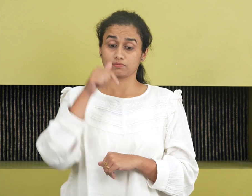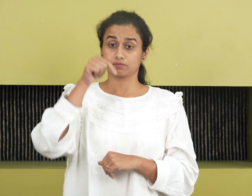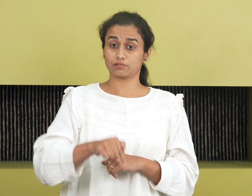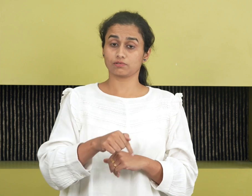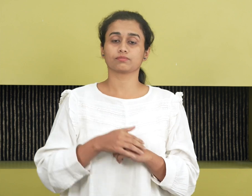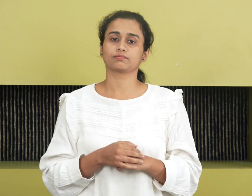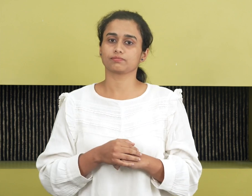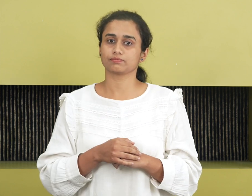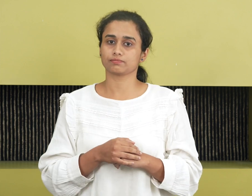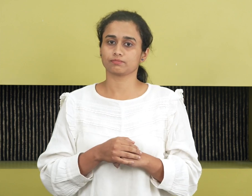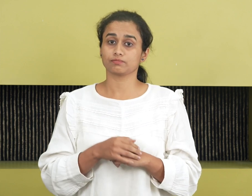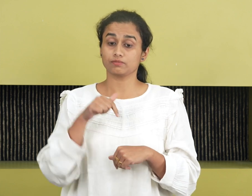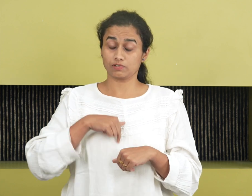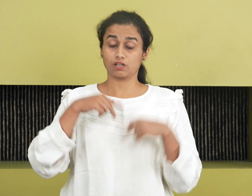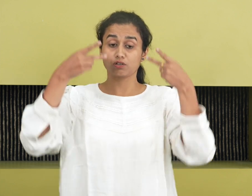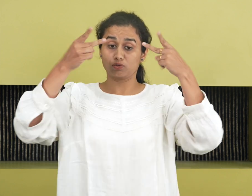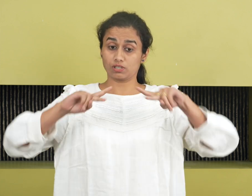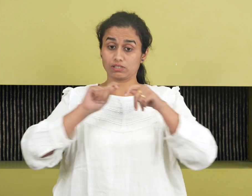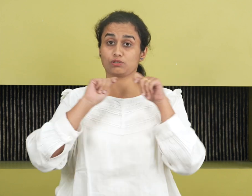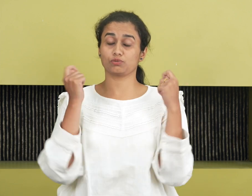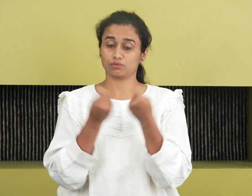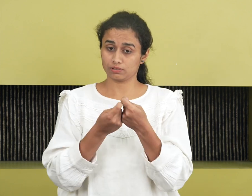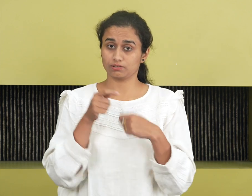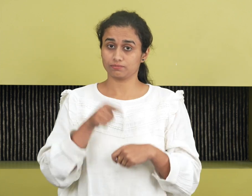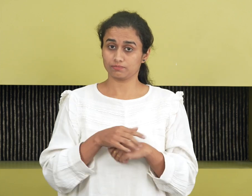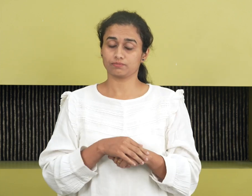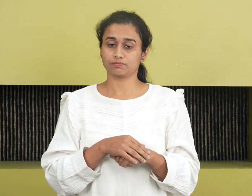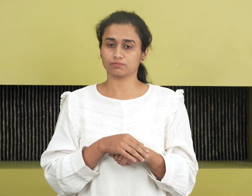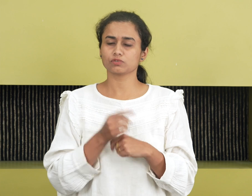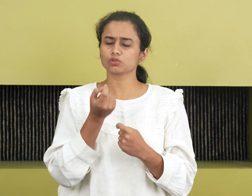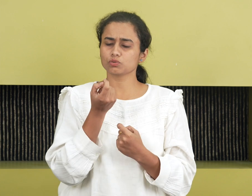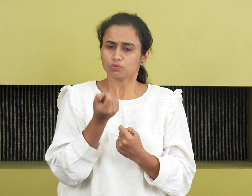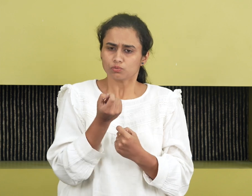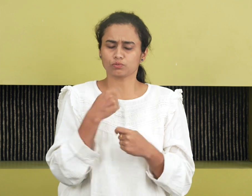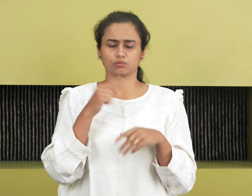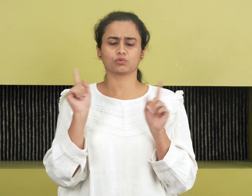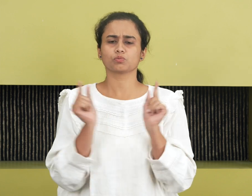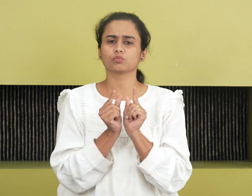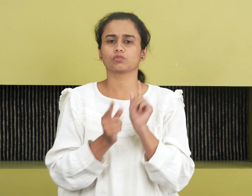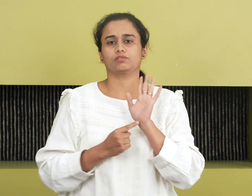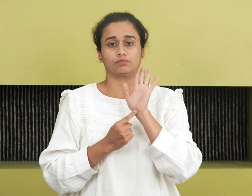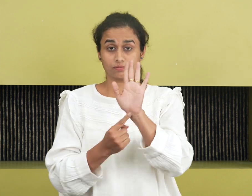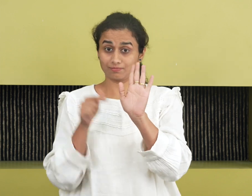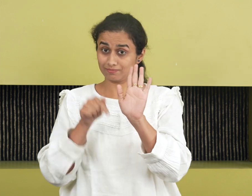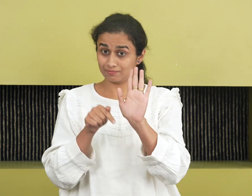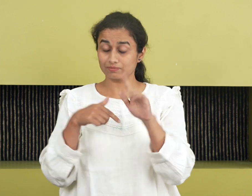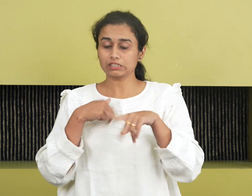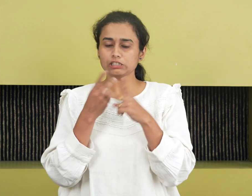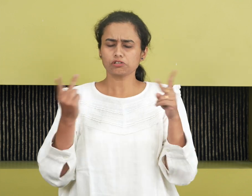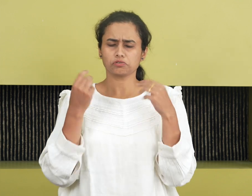our translations team, a miniscule representation of the astonishing richness of this